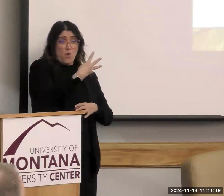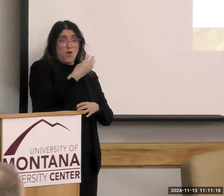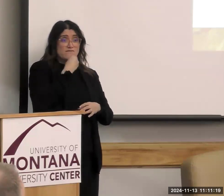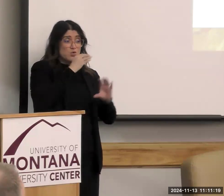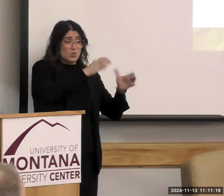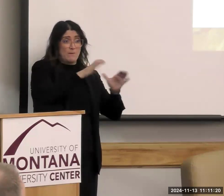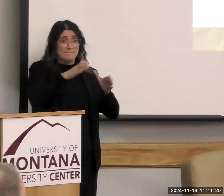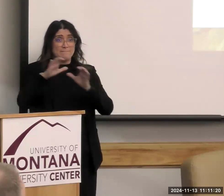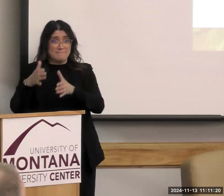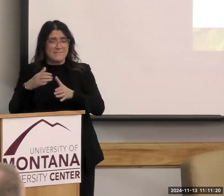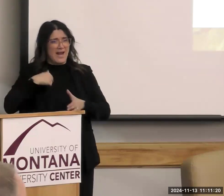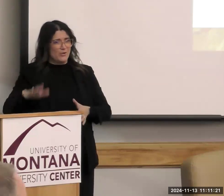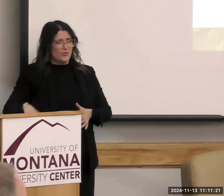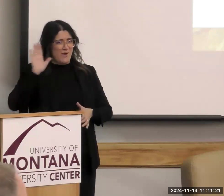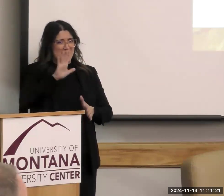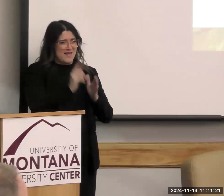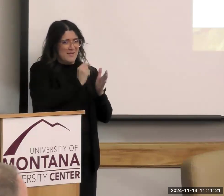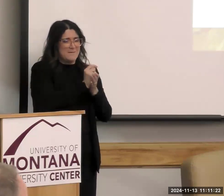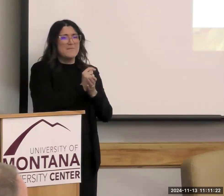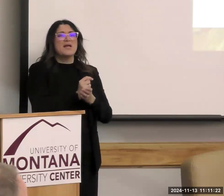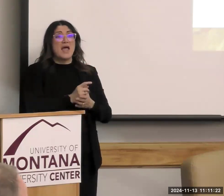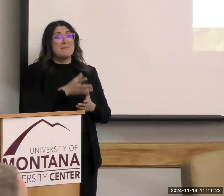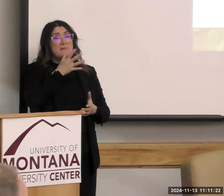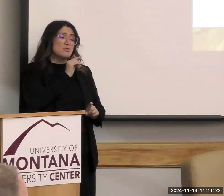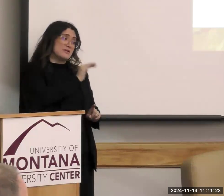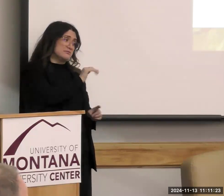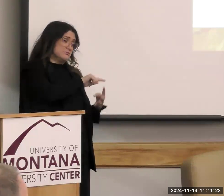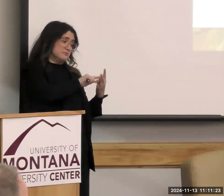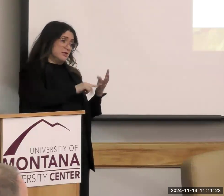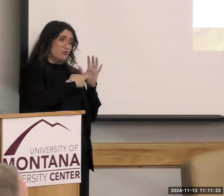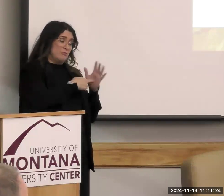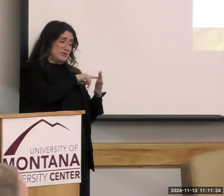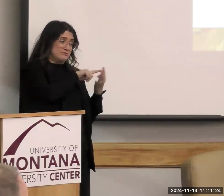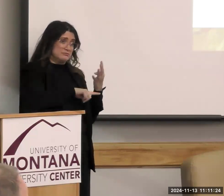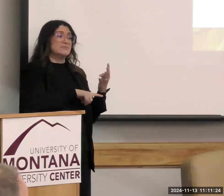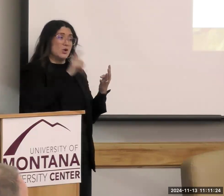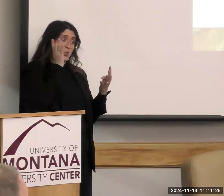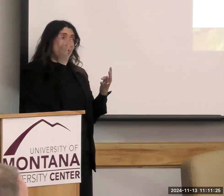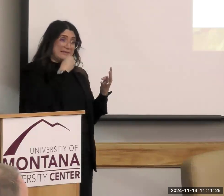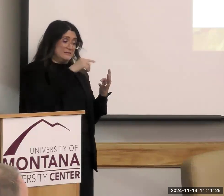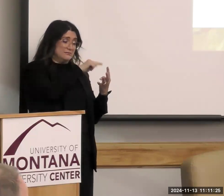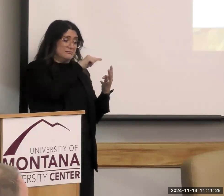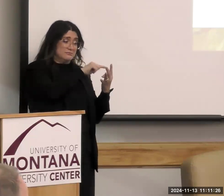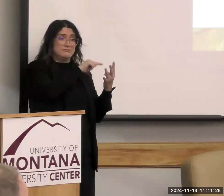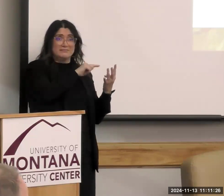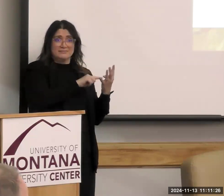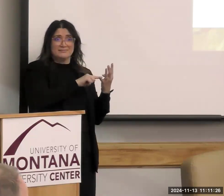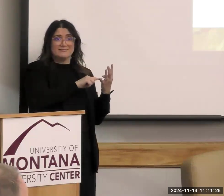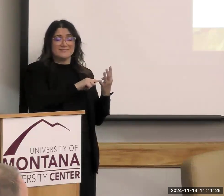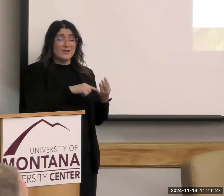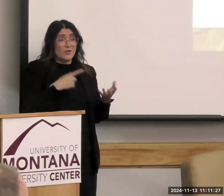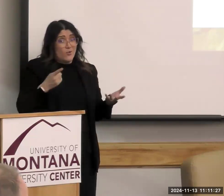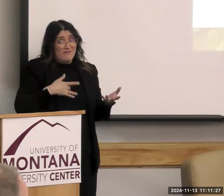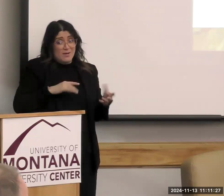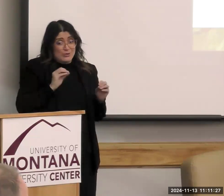dinner my mom would say, these represents the four food groups, and you will eat all of it. And so we didn't know that there was a